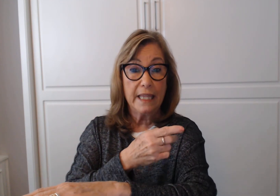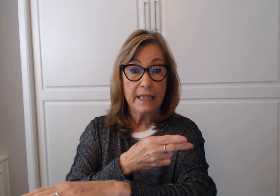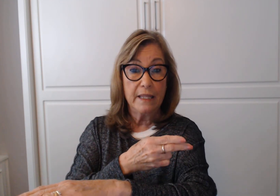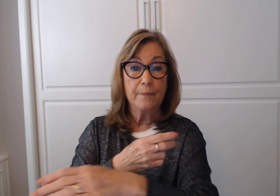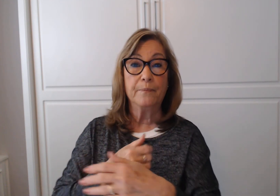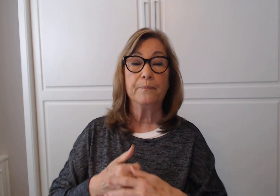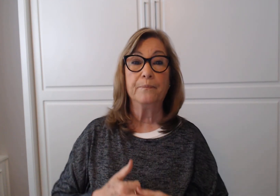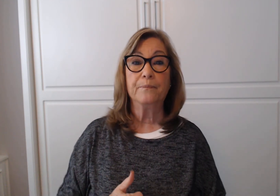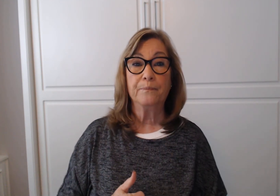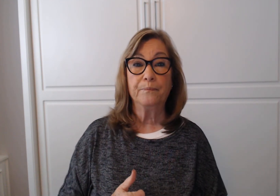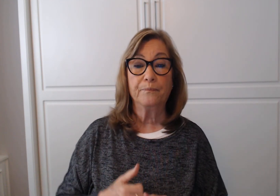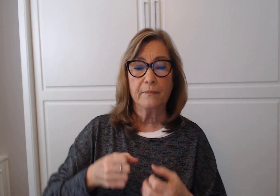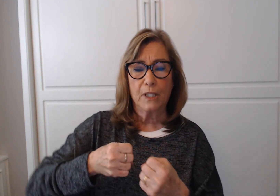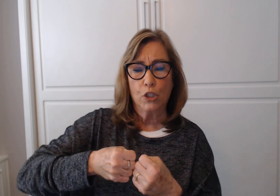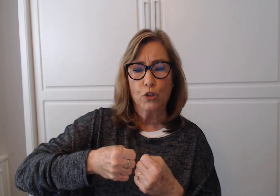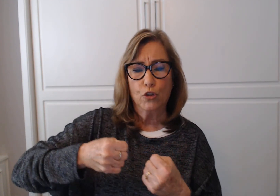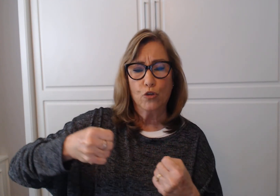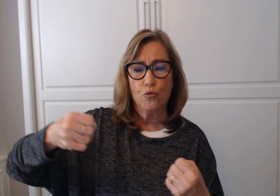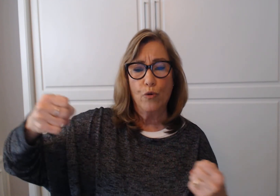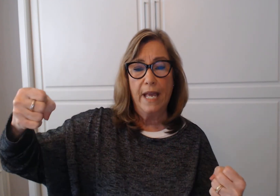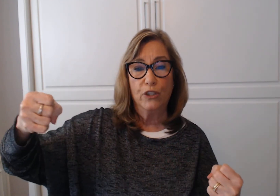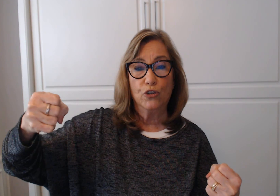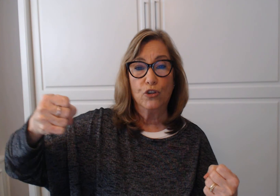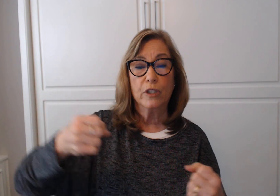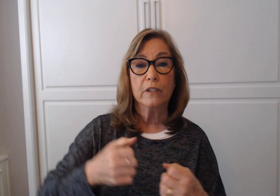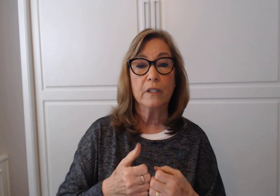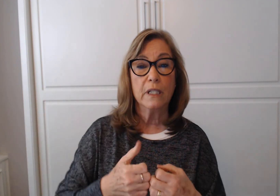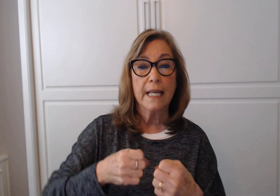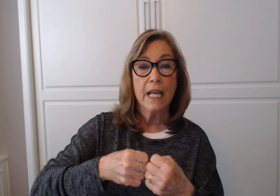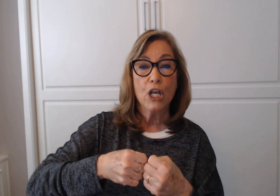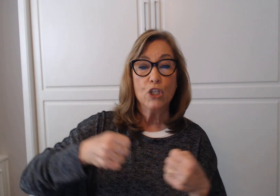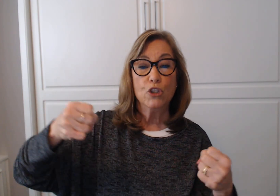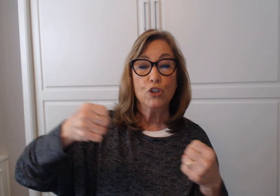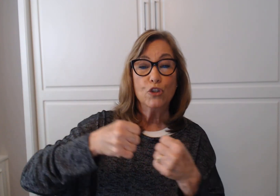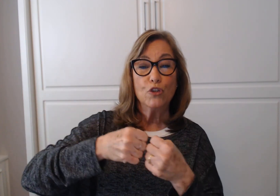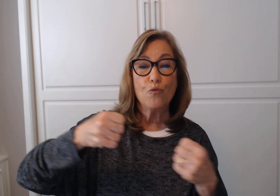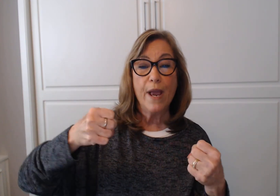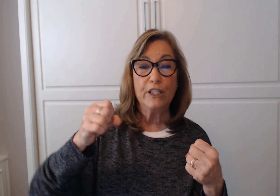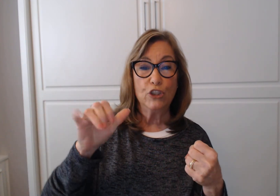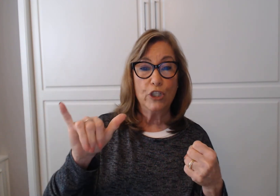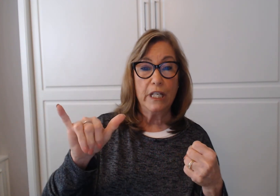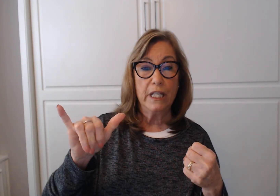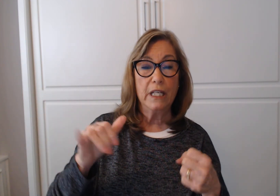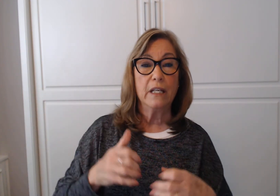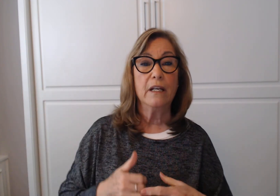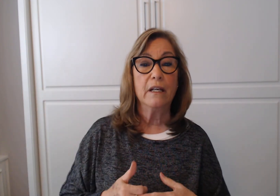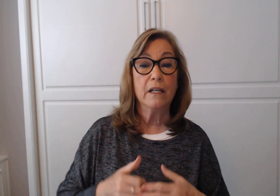Stretch. Stretch. Stretchy. Stretching.